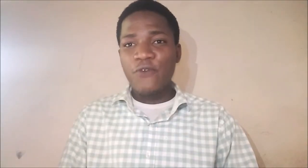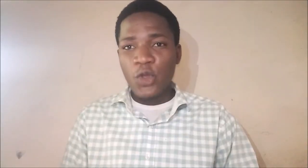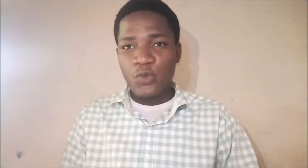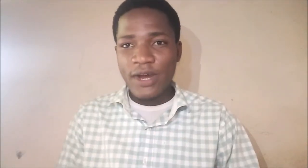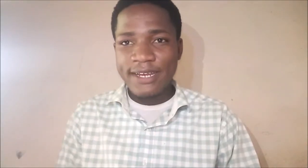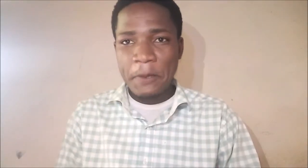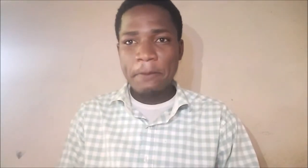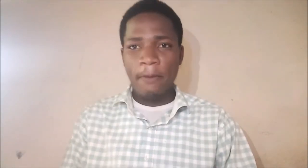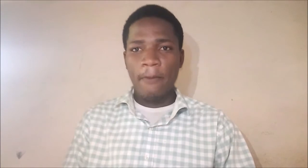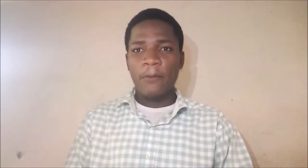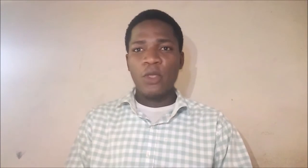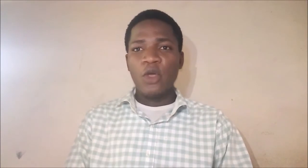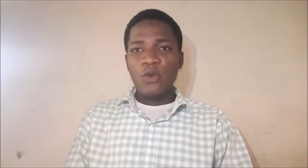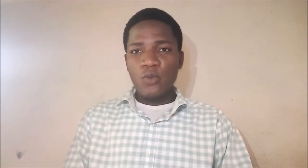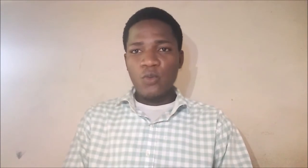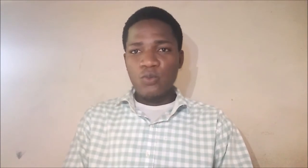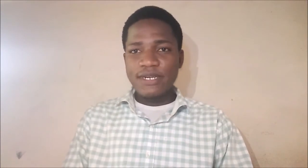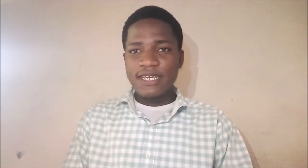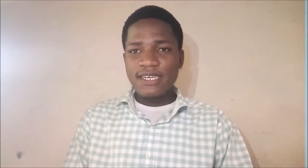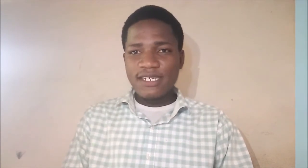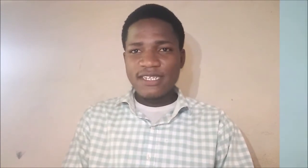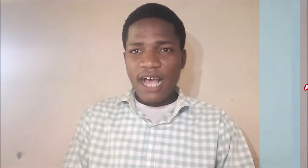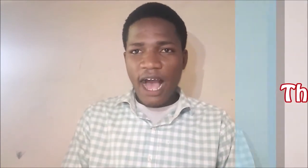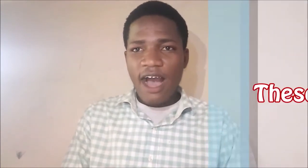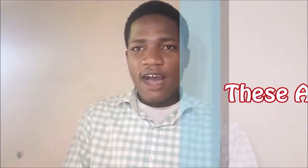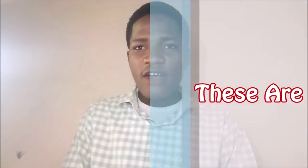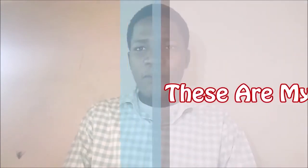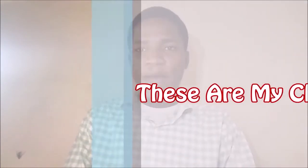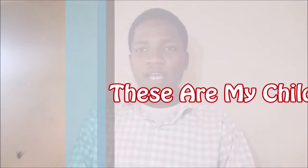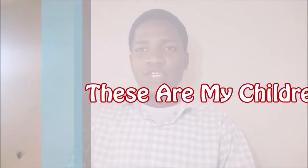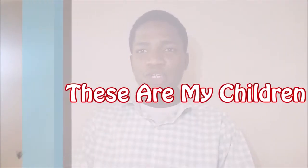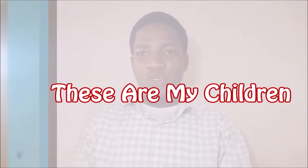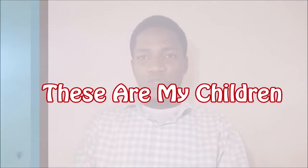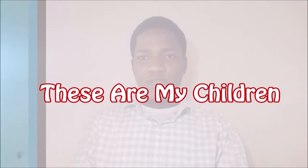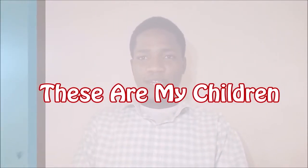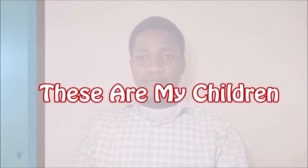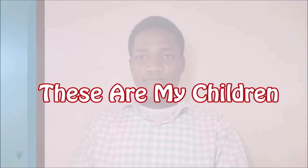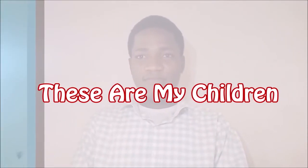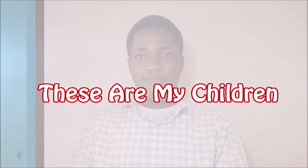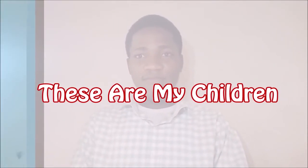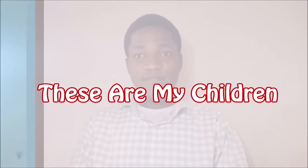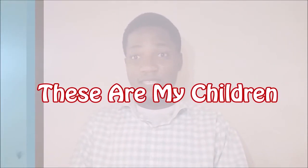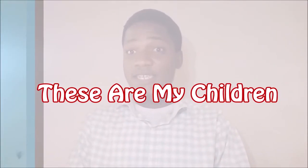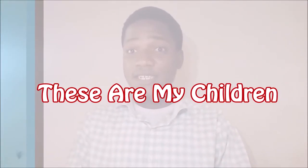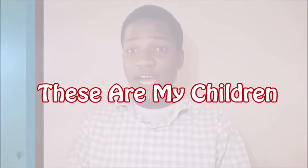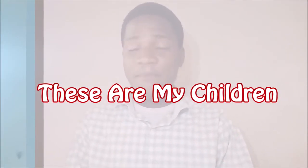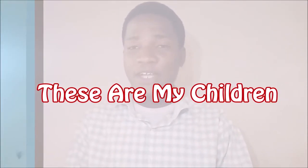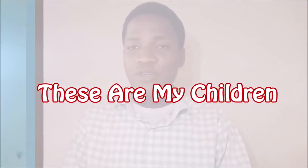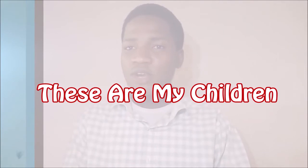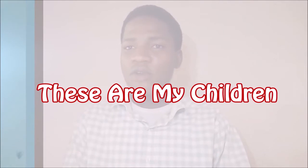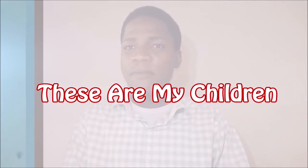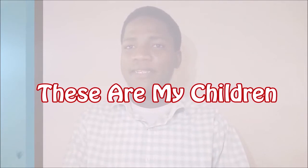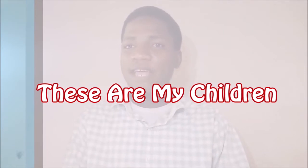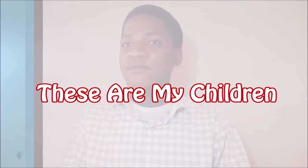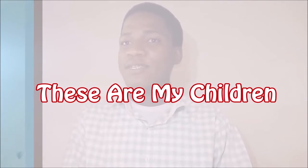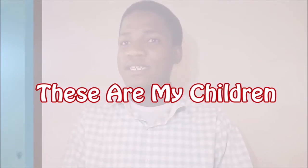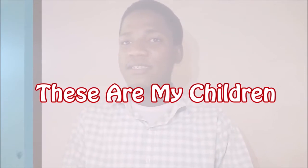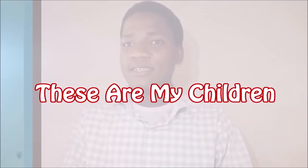fourth one. These are my children. These are my children. Who remember the sign for these?